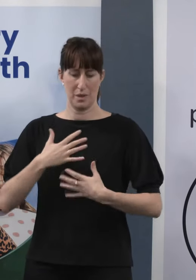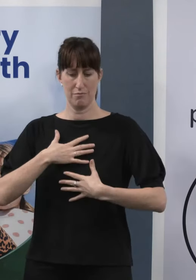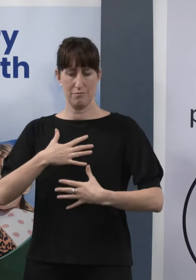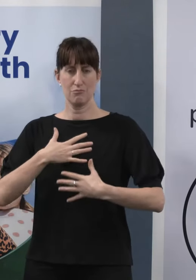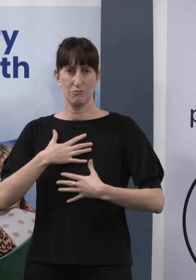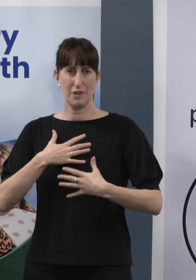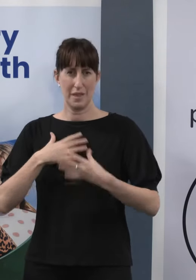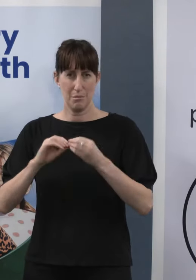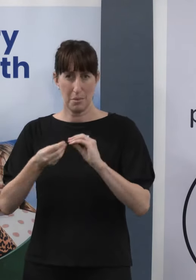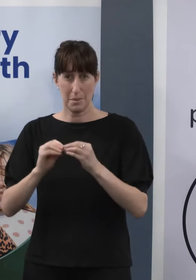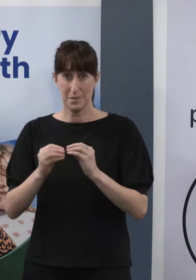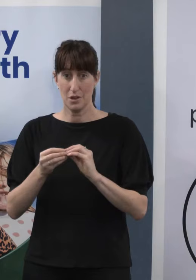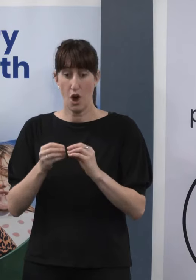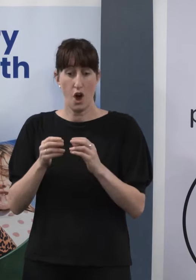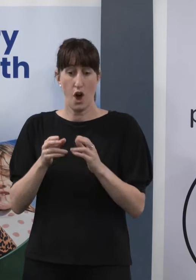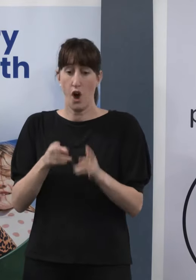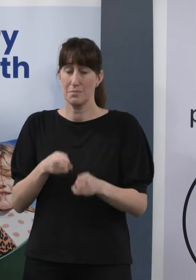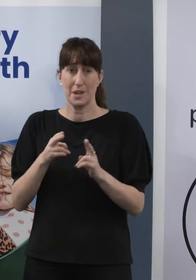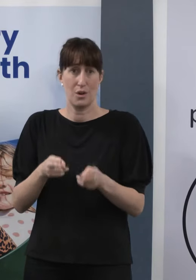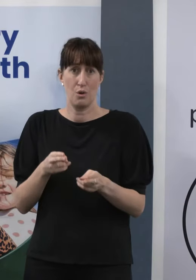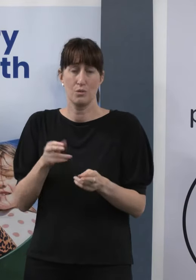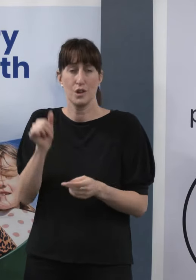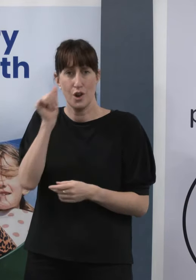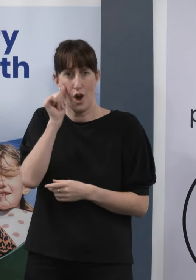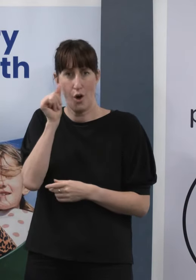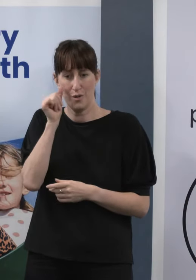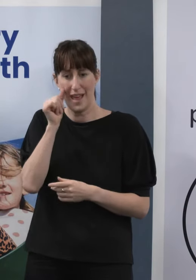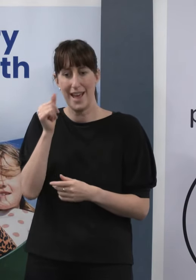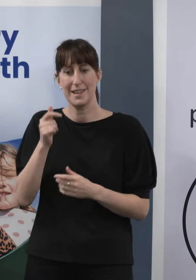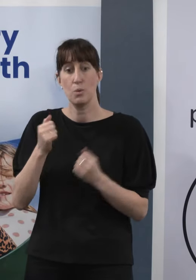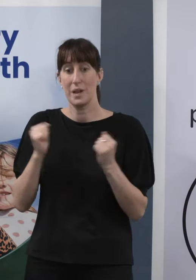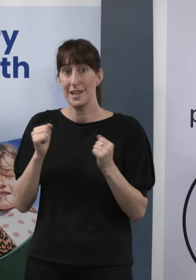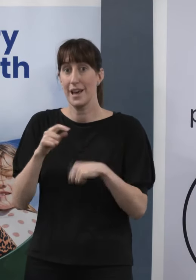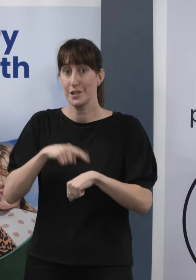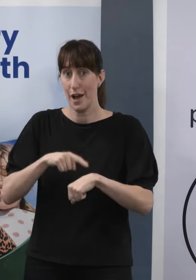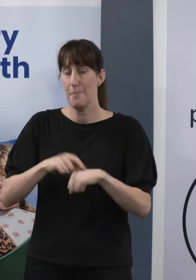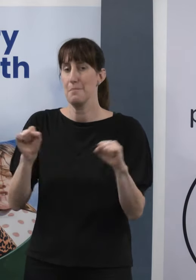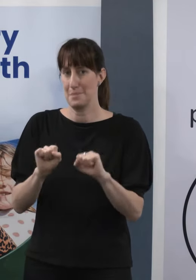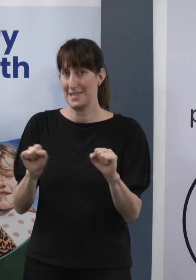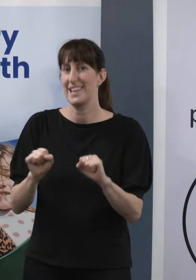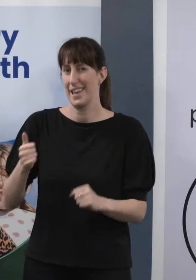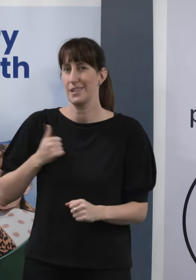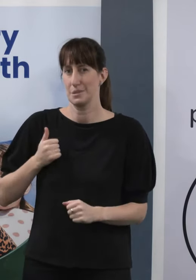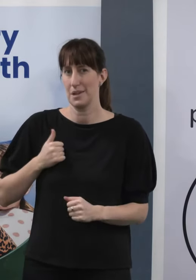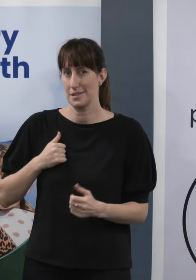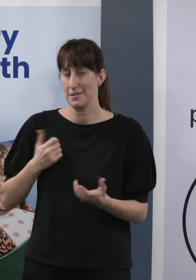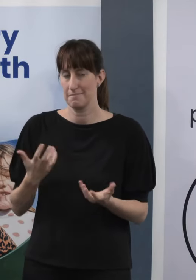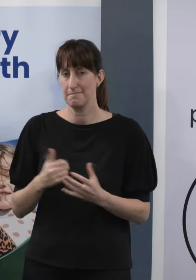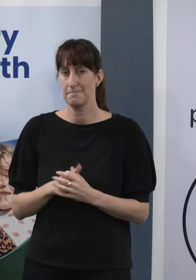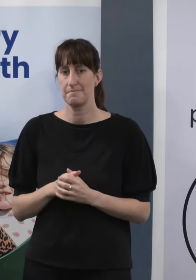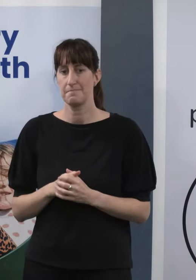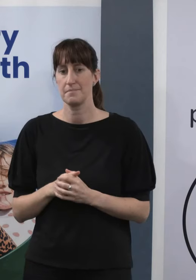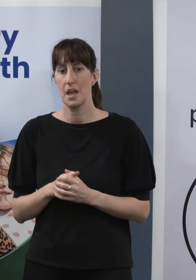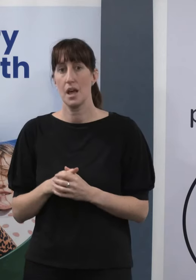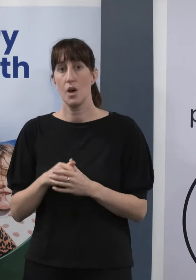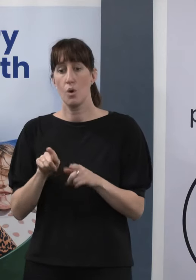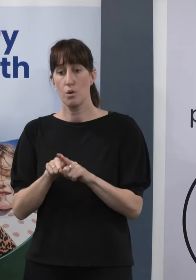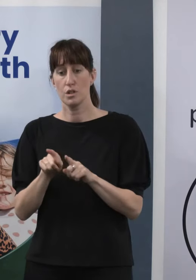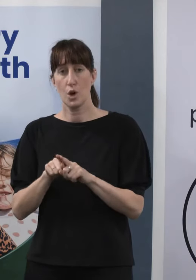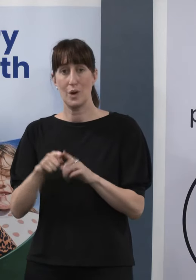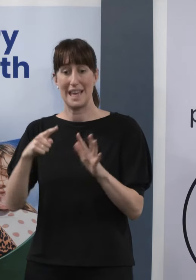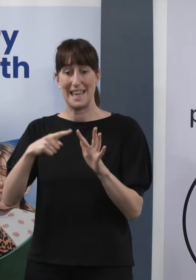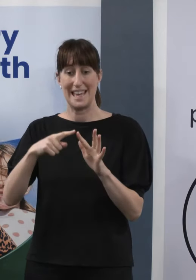our hospitals are used to and occurs every winter. And at the moment, a number of these folk are also presenting to our emergency